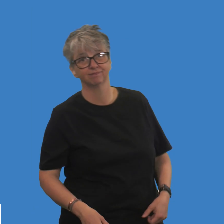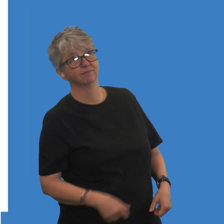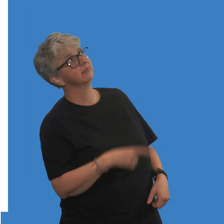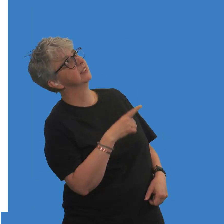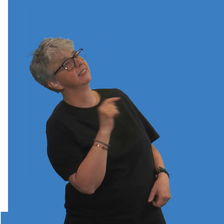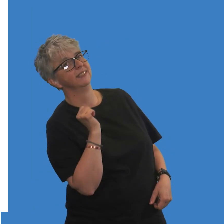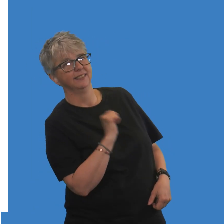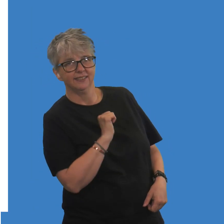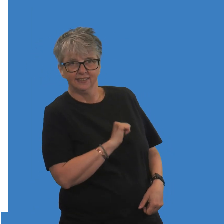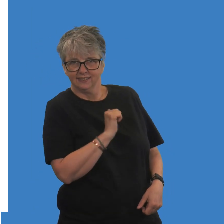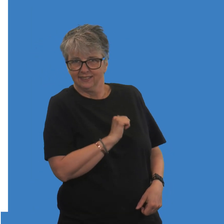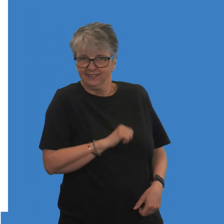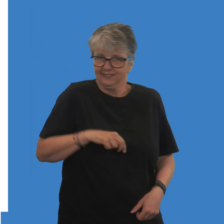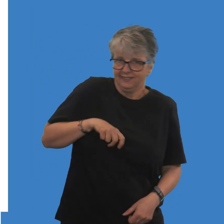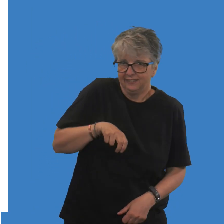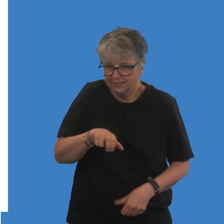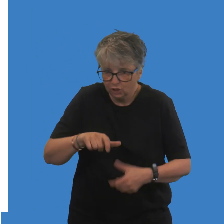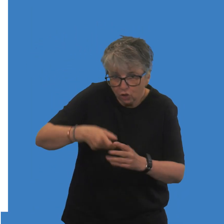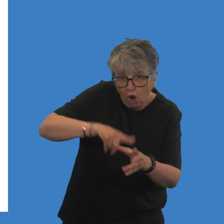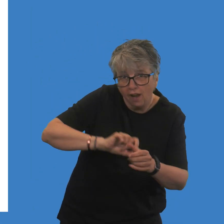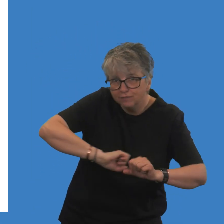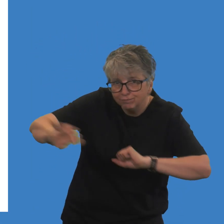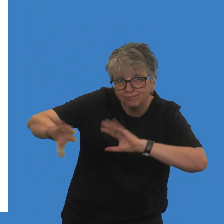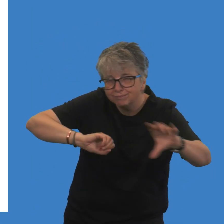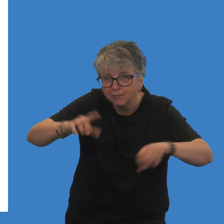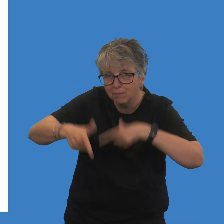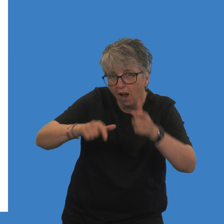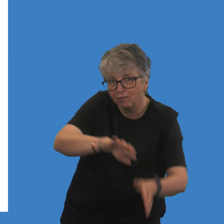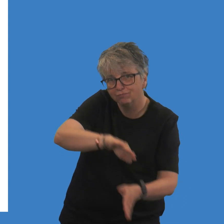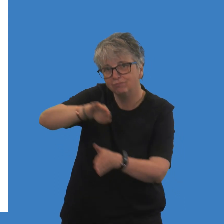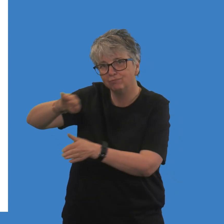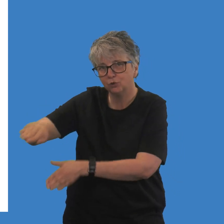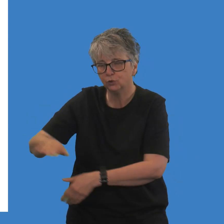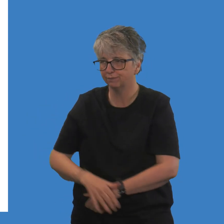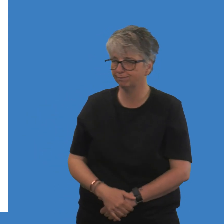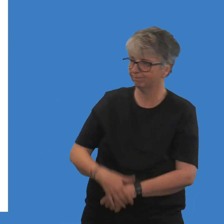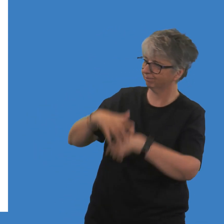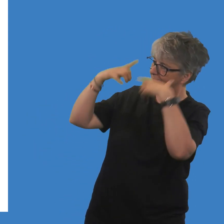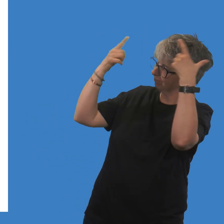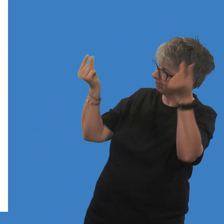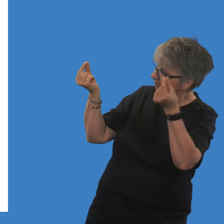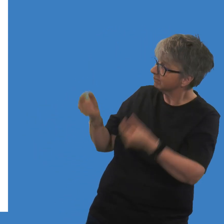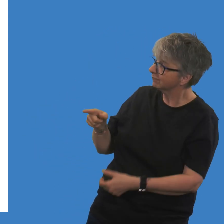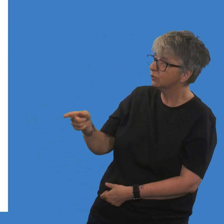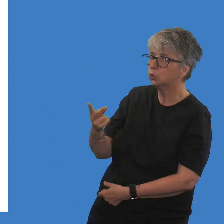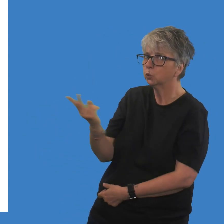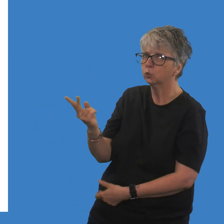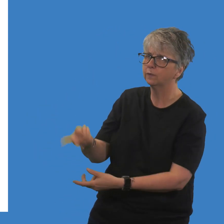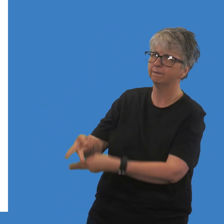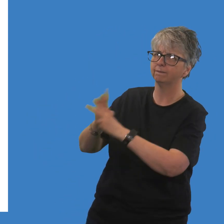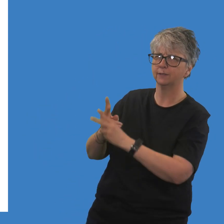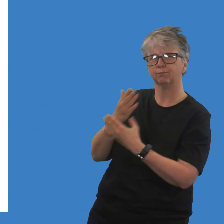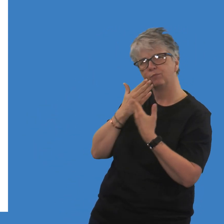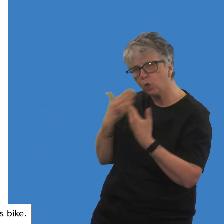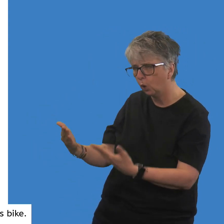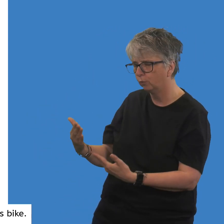are. Harry looked at his mum. You always tell us to tidy our toys away, don't you? Yes, and now you